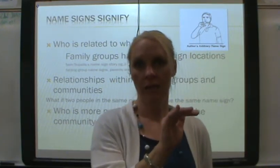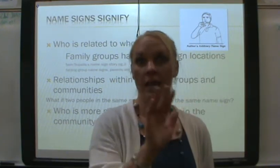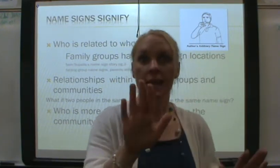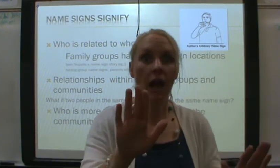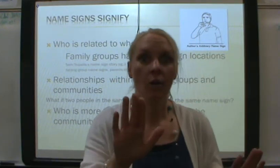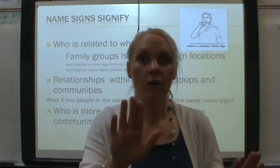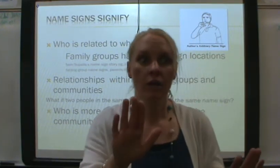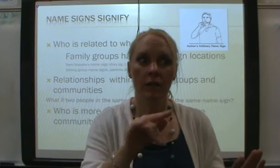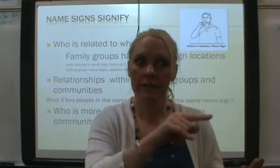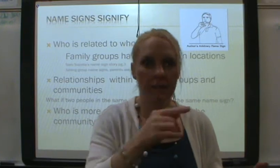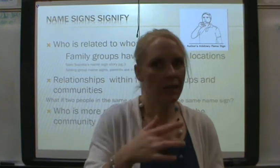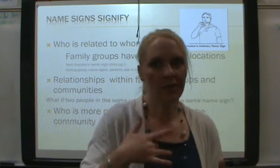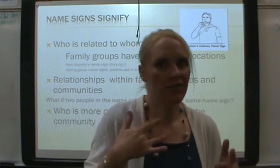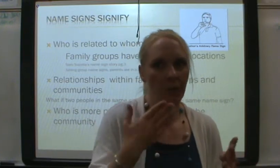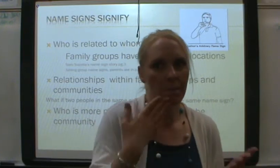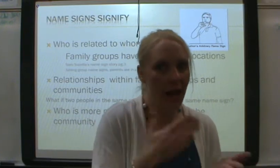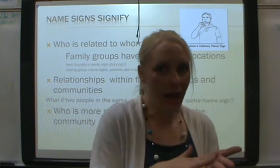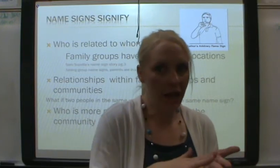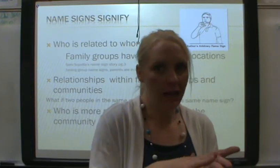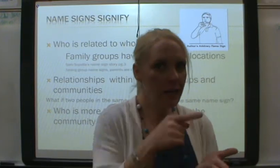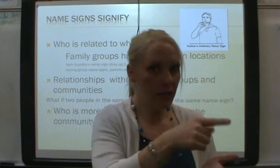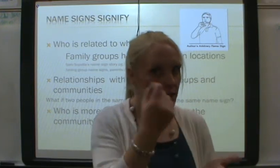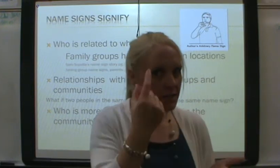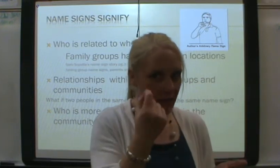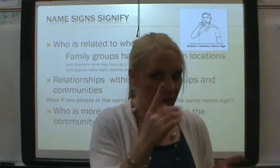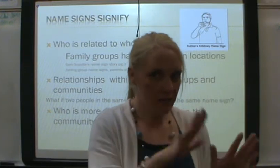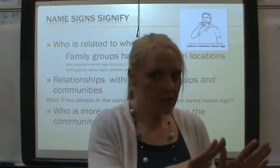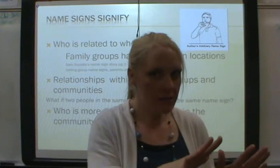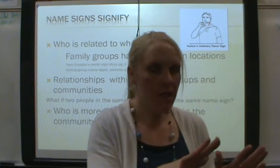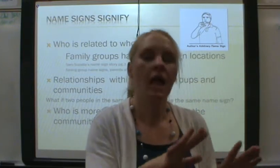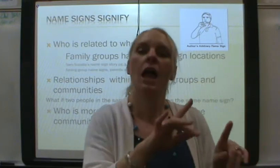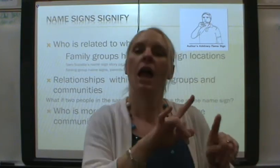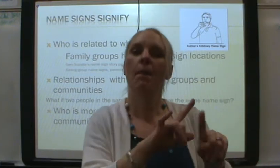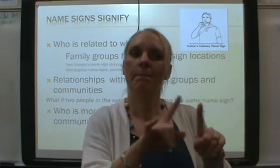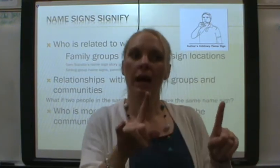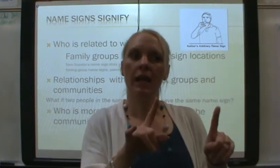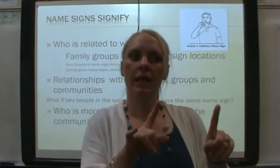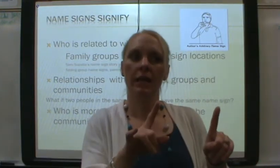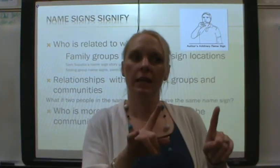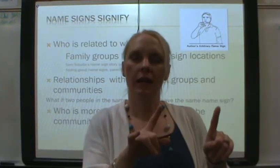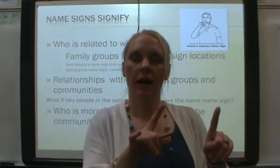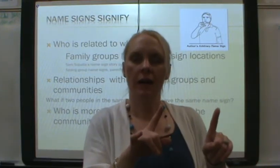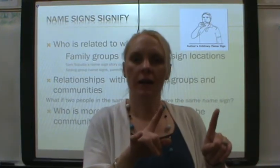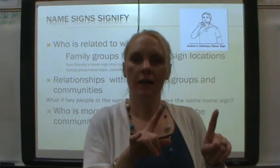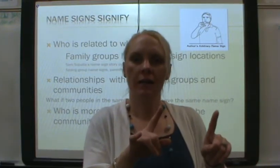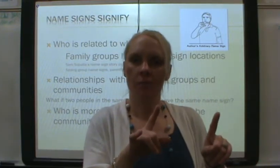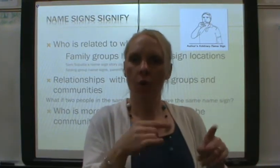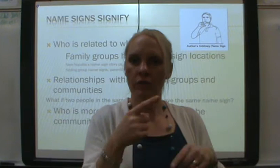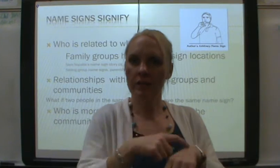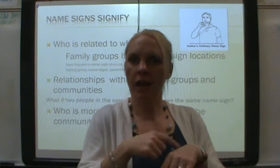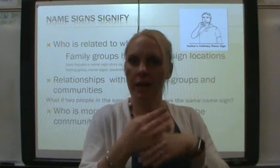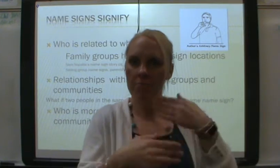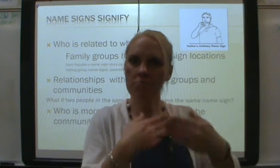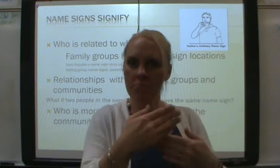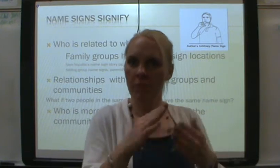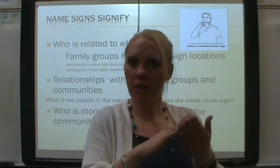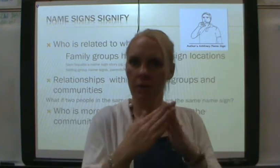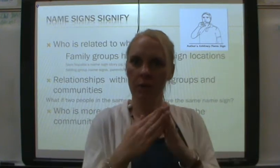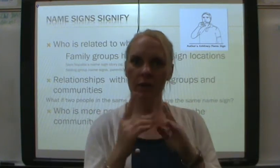Now, he's not going to feel bad. He understands. But, um, over time, the community